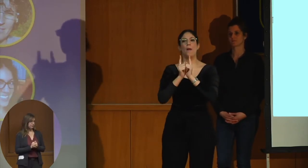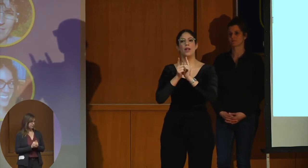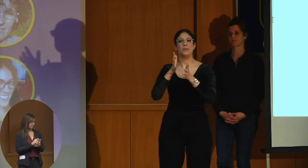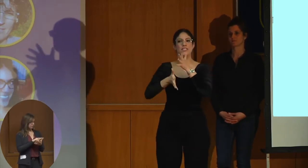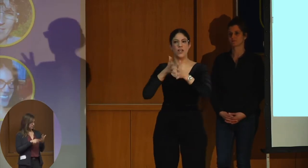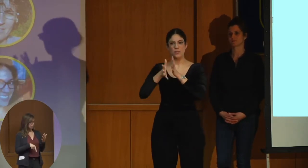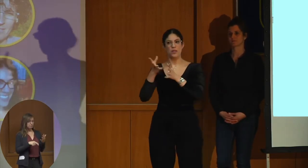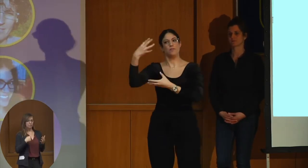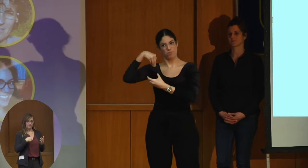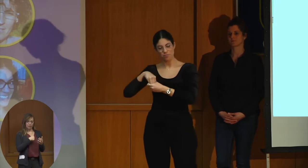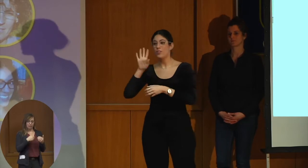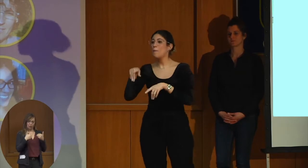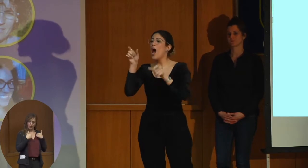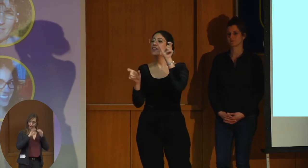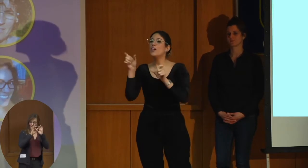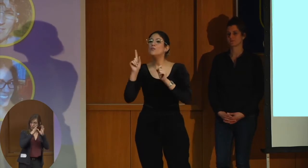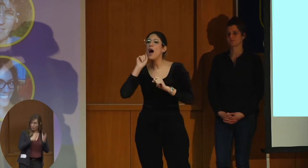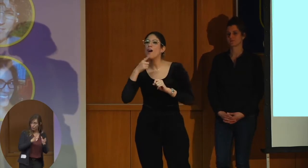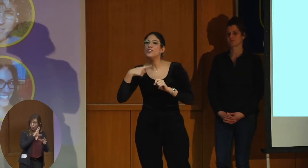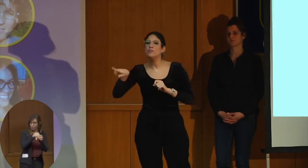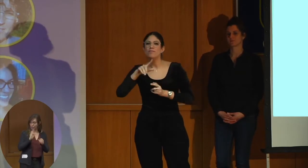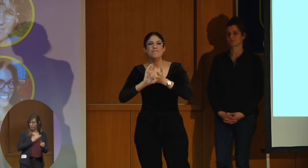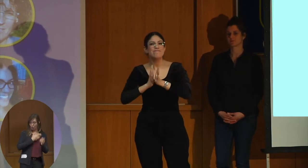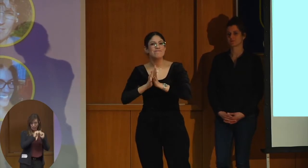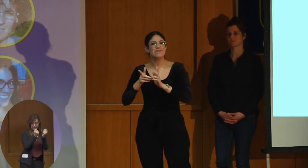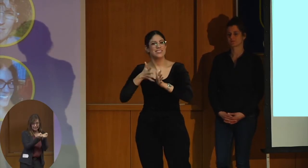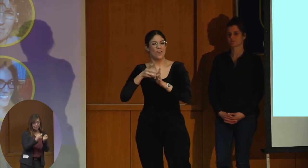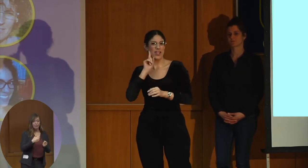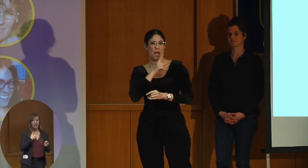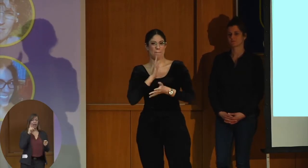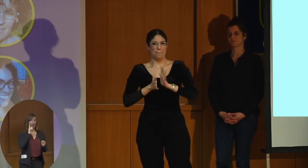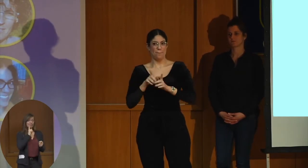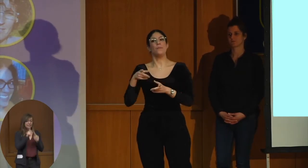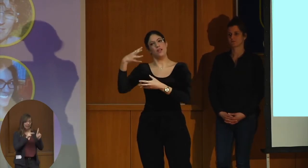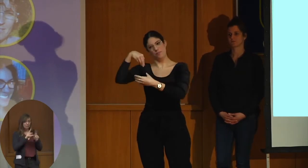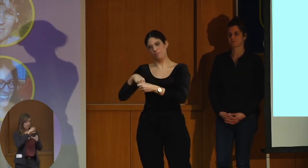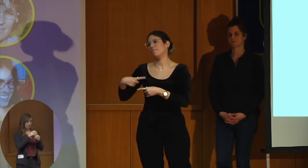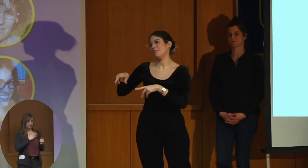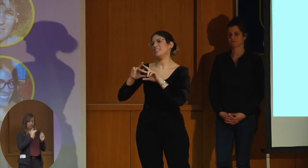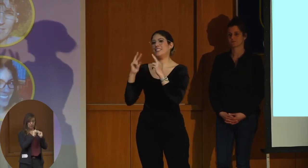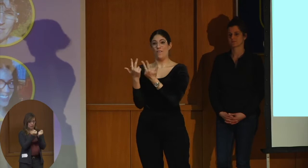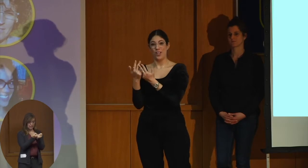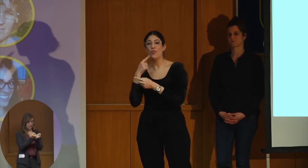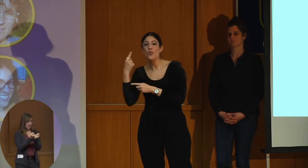We have interpreters in our team, have deaf people in our team, native signers.